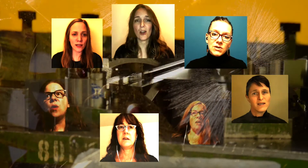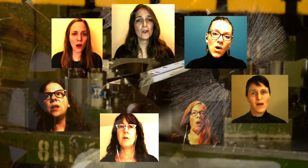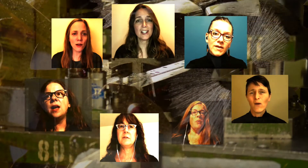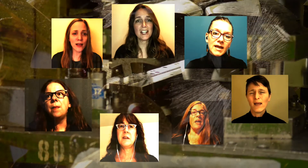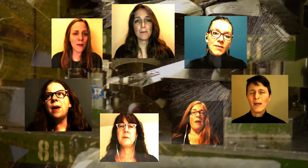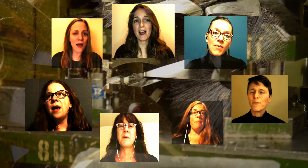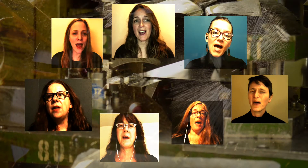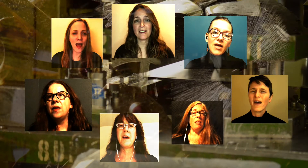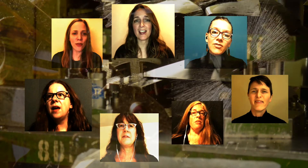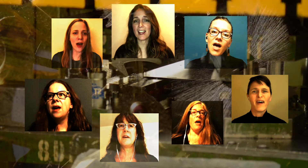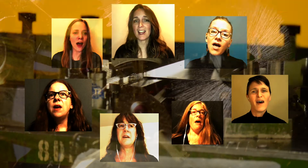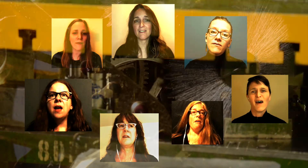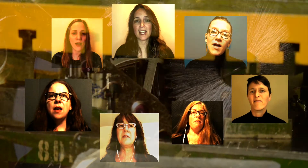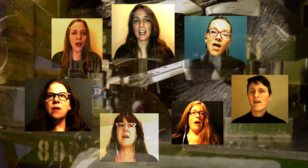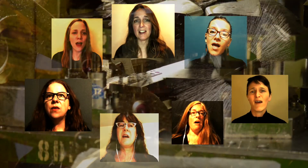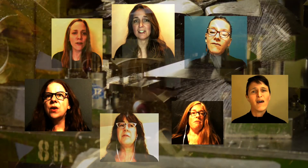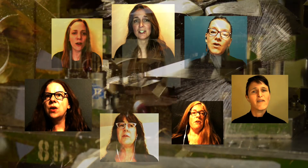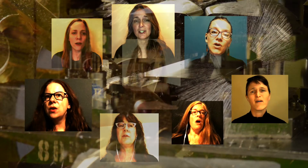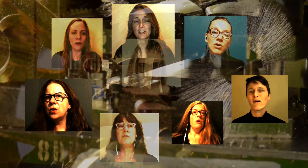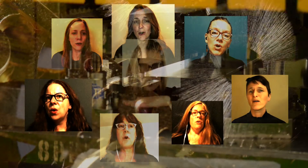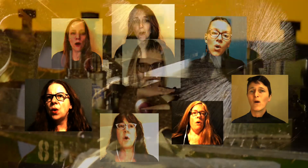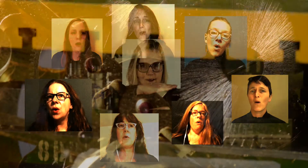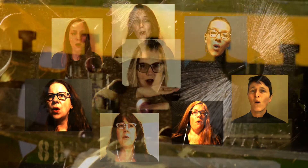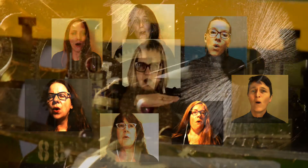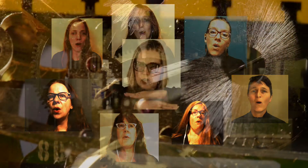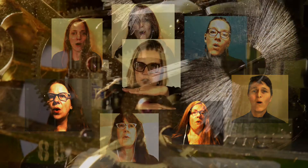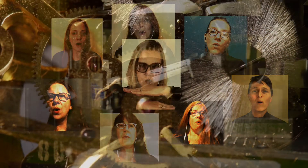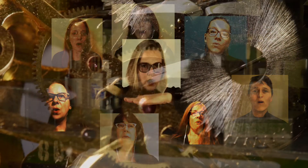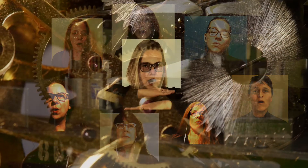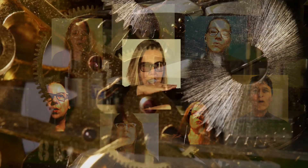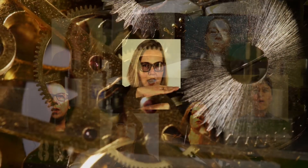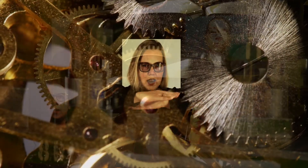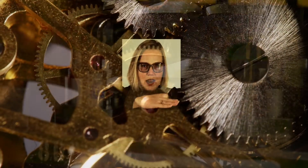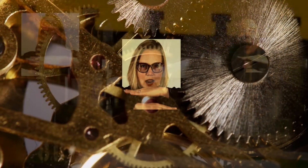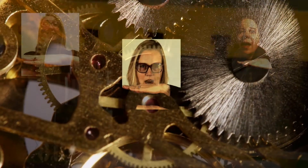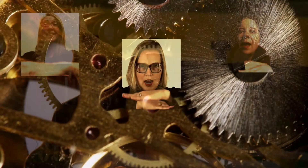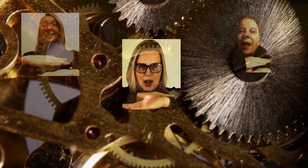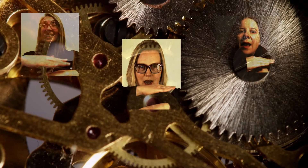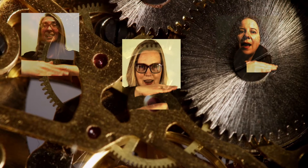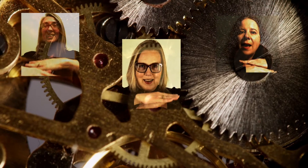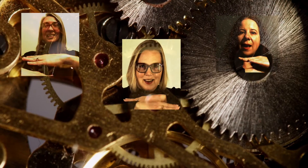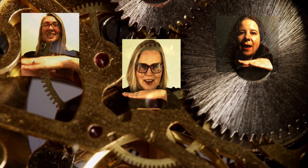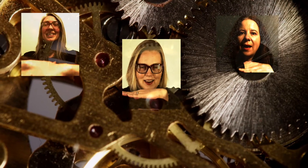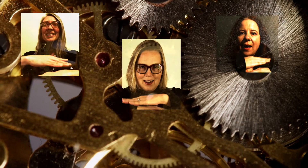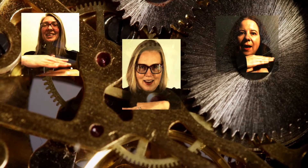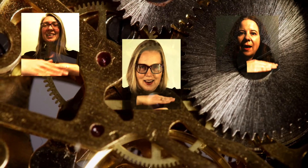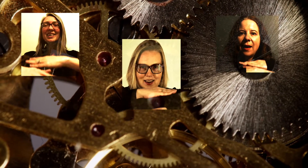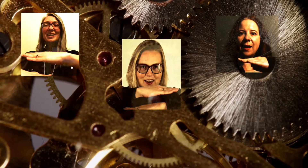it's the only path I've ever known. am a part of the machine,